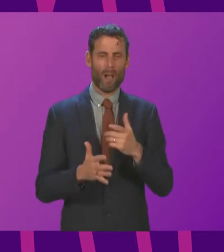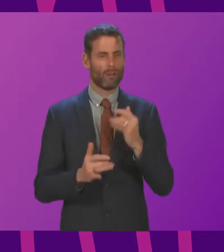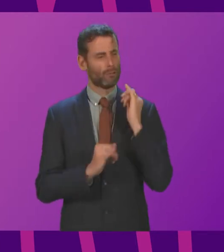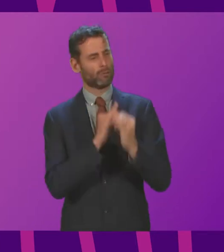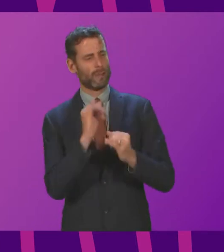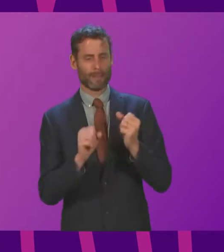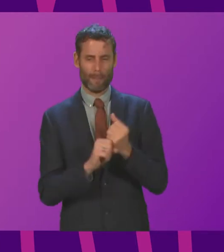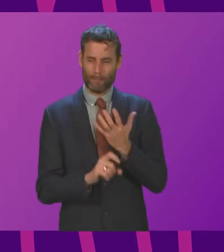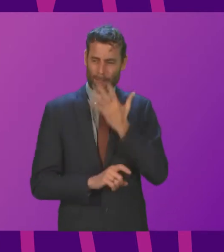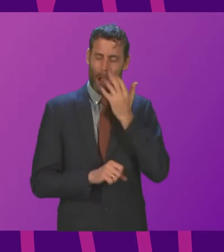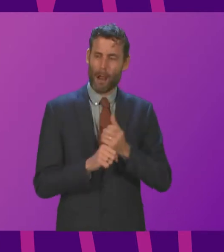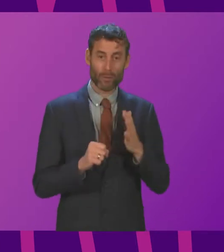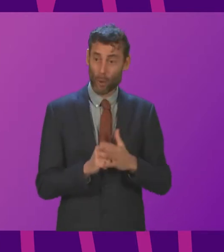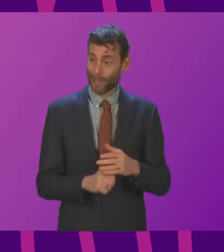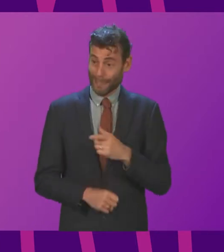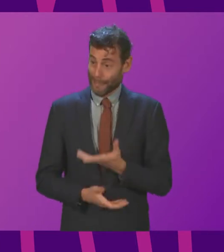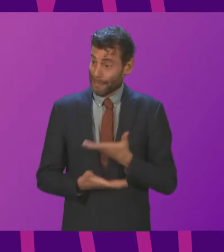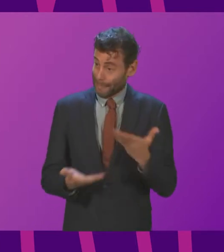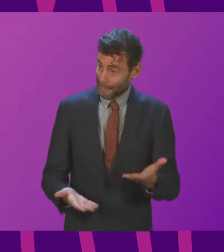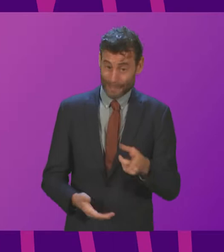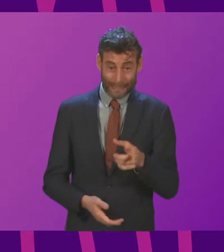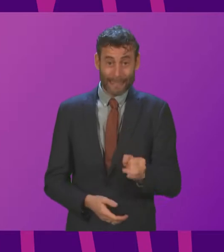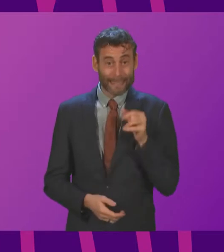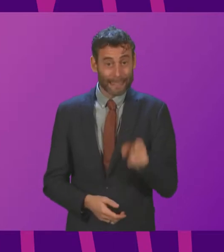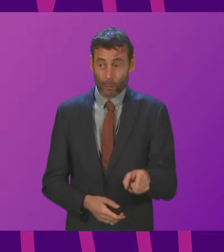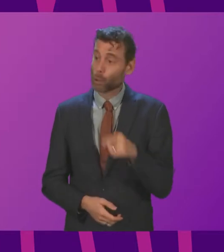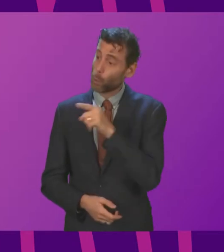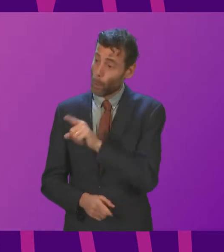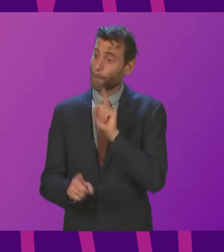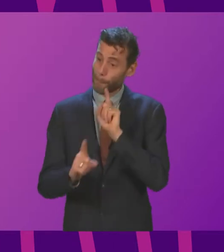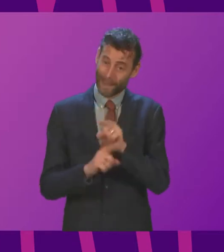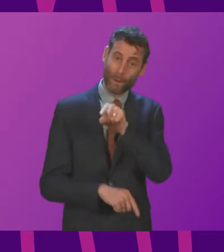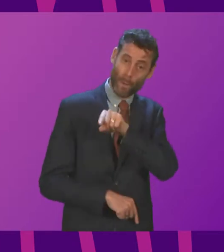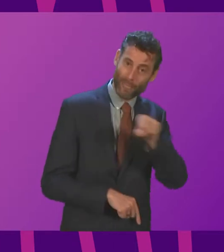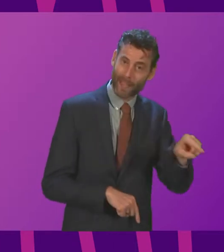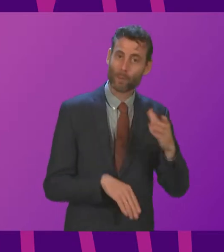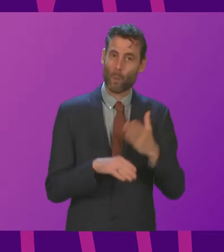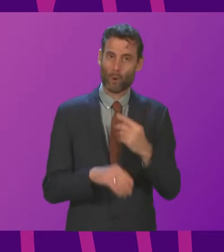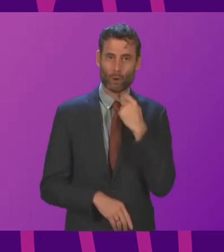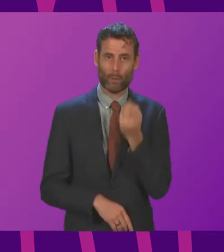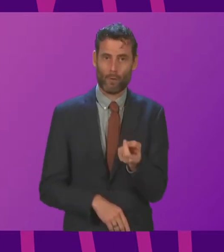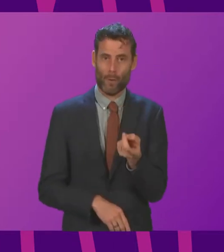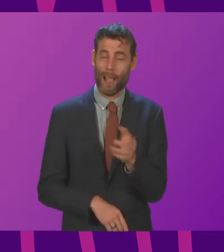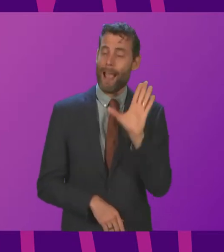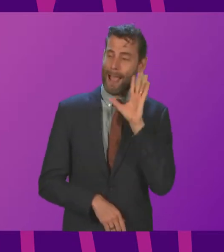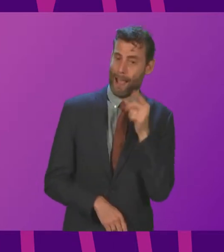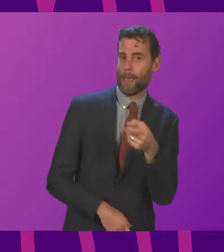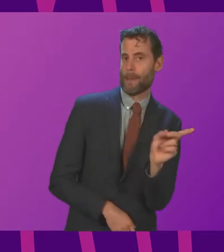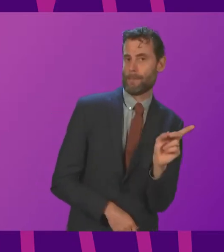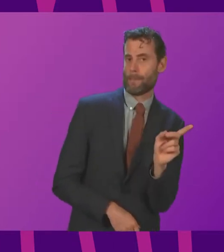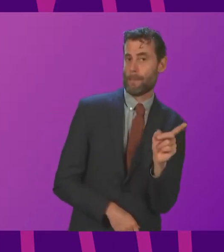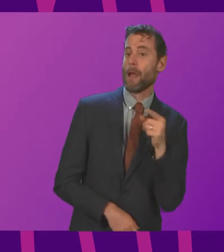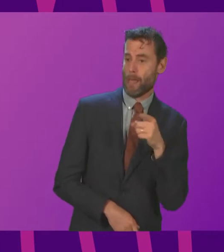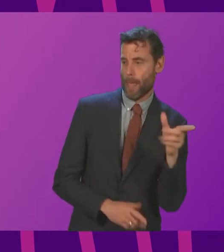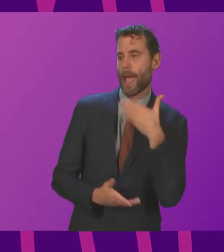MSP I ask the First Minister again please meet with cleansing workers tomorrow and hear from them